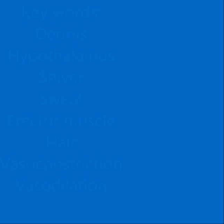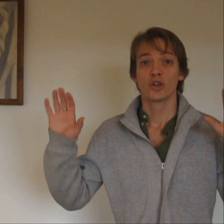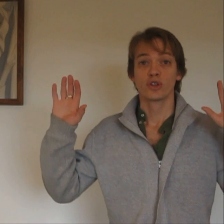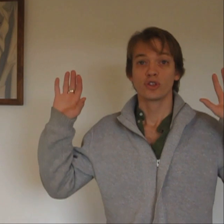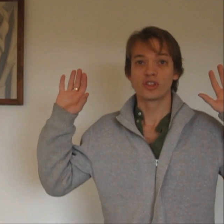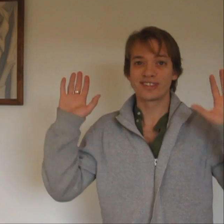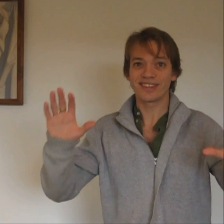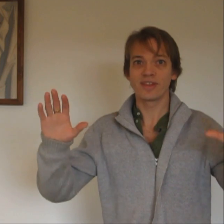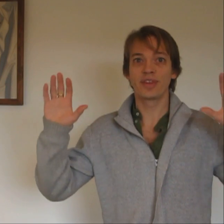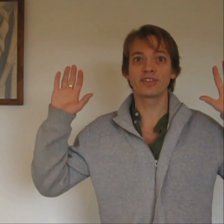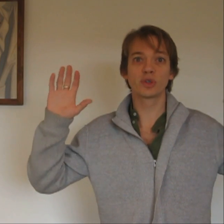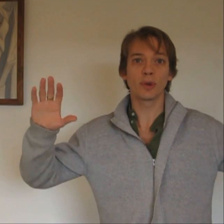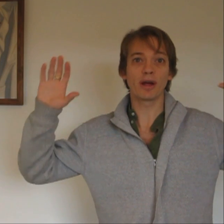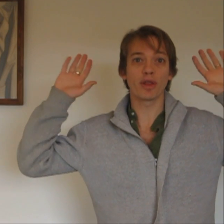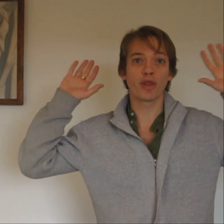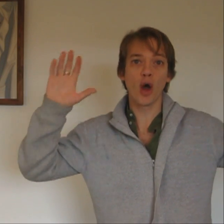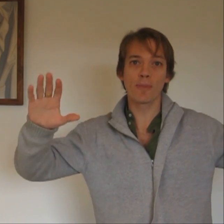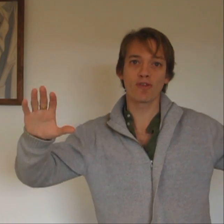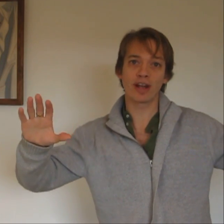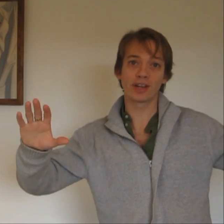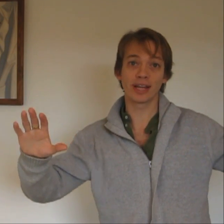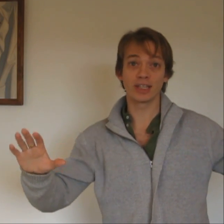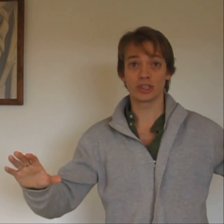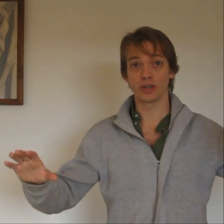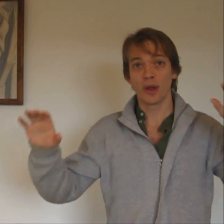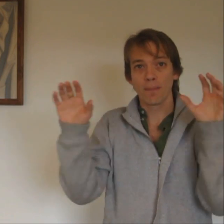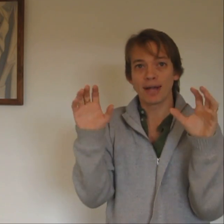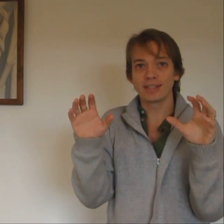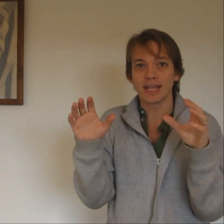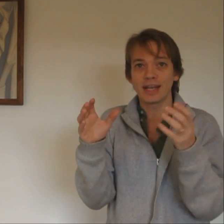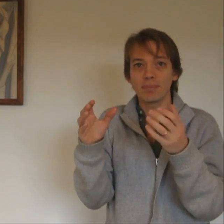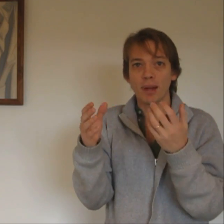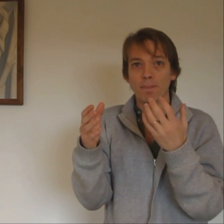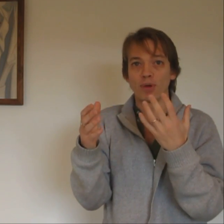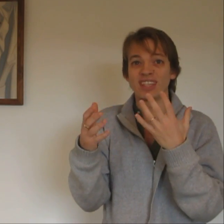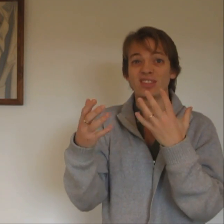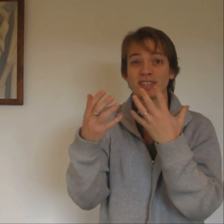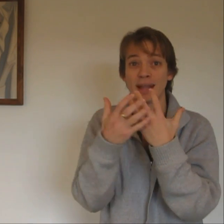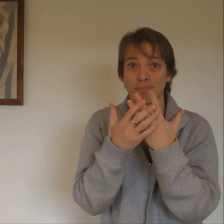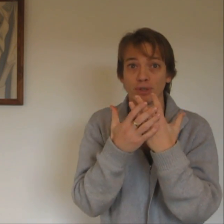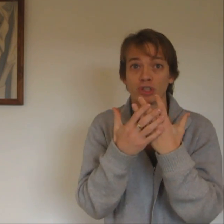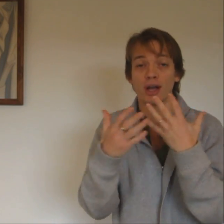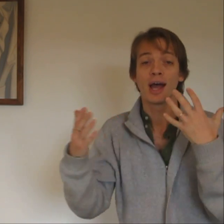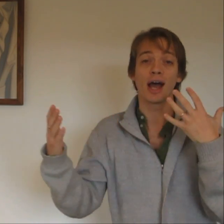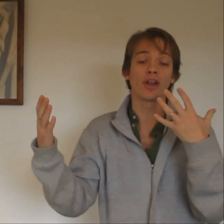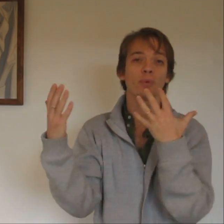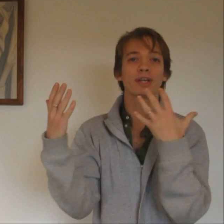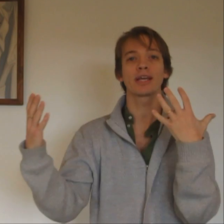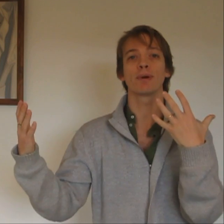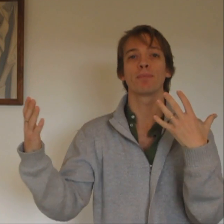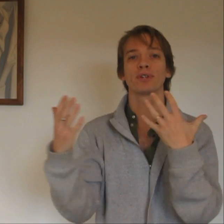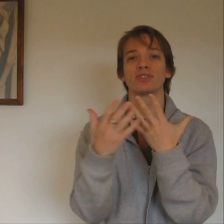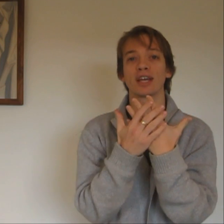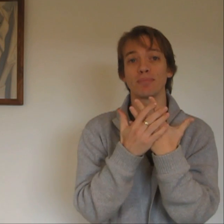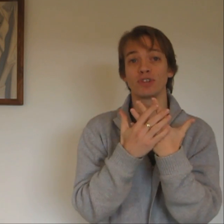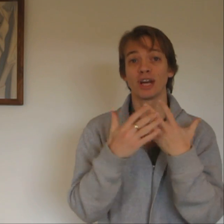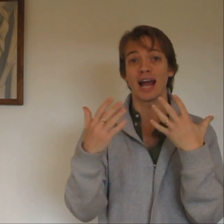So this is all about thermoregulation, maintaining my body's temperature, and I want to keep my body's temperature at